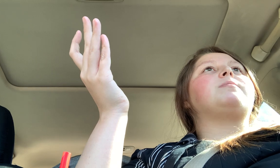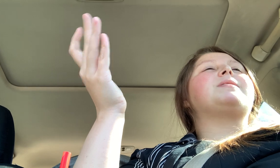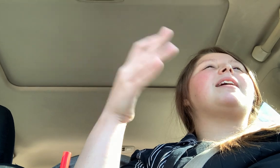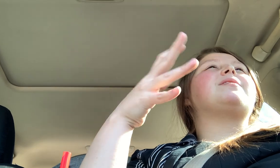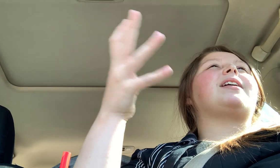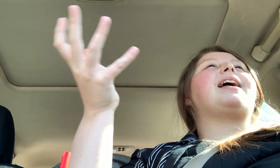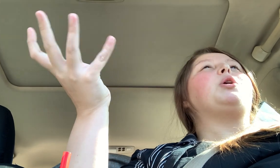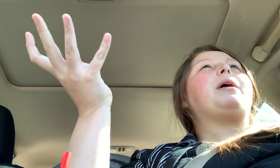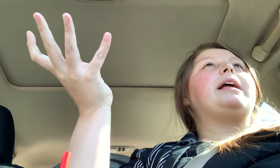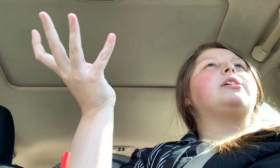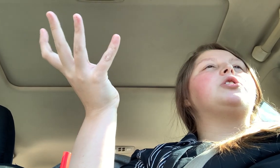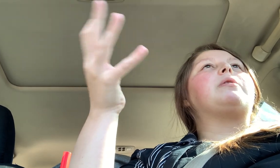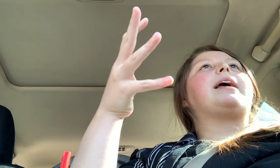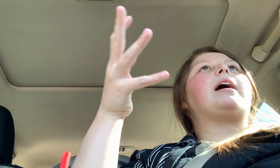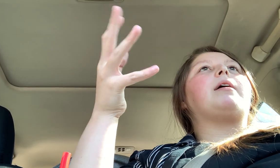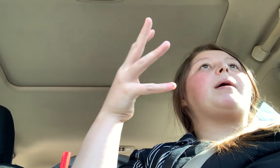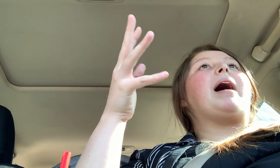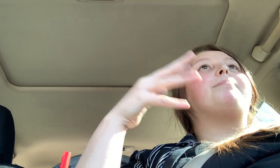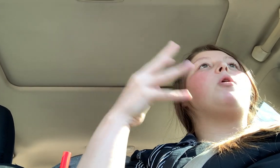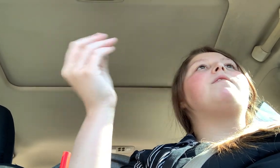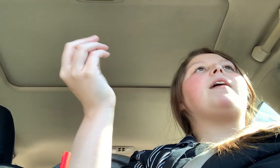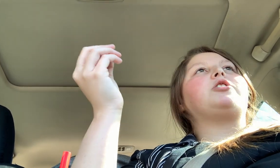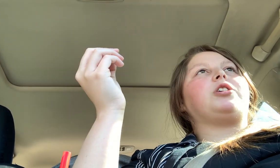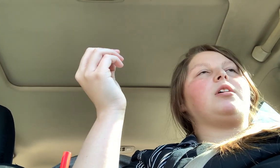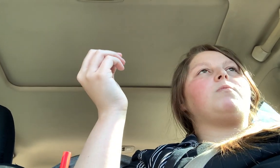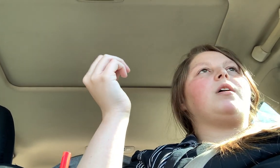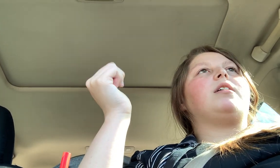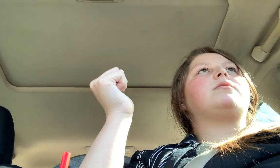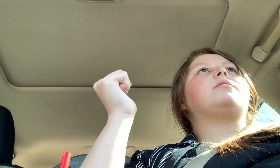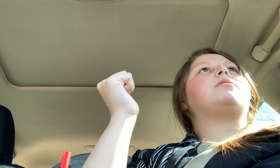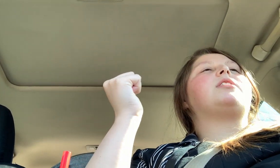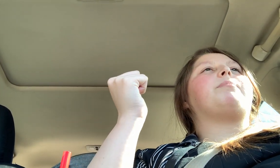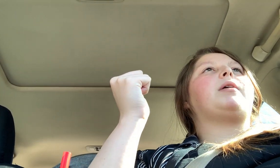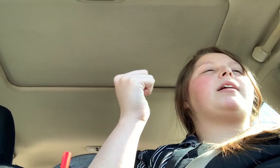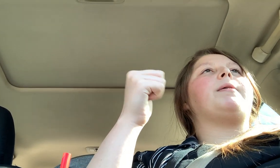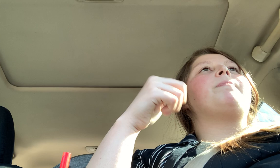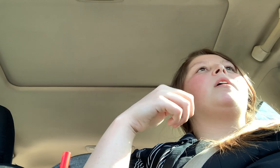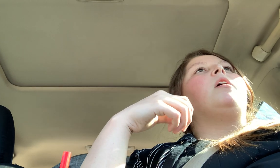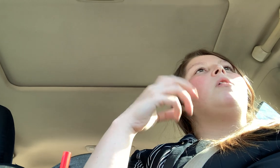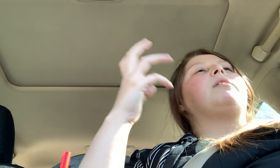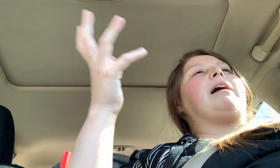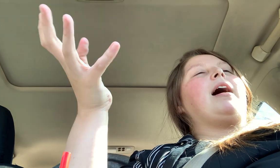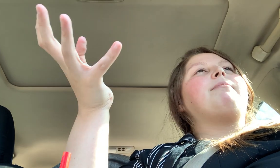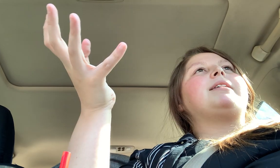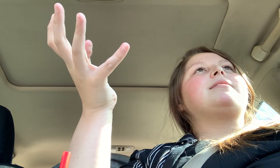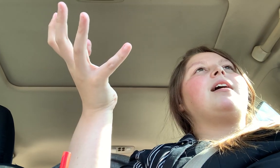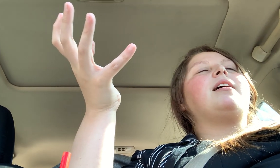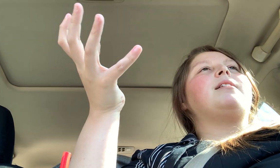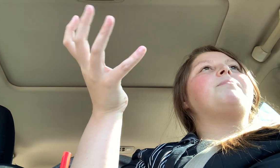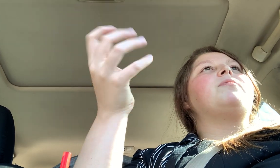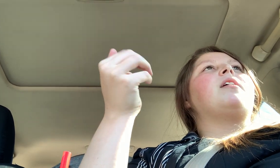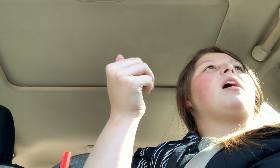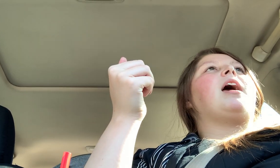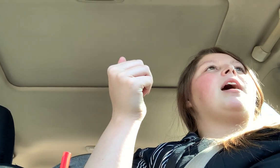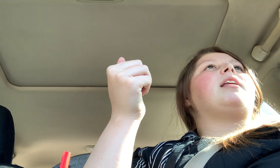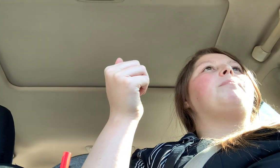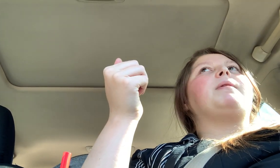Besides the fact that I knew I needed to, like a motivation was to get pregnant. Now I have my son and a big